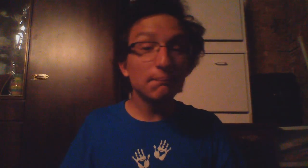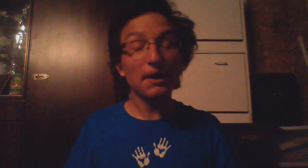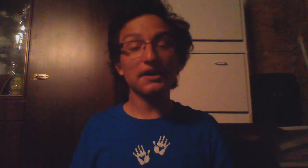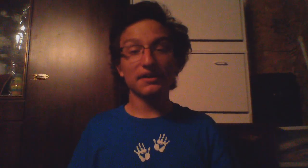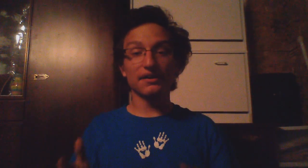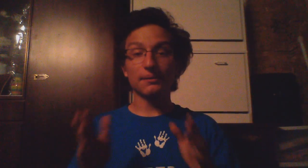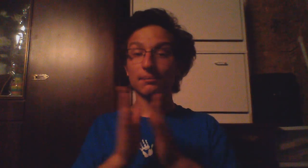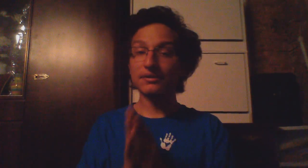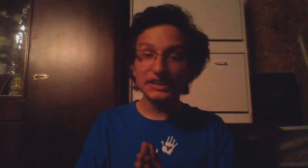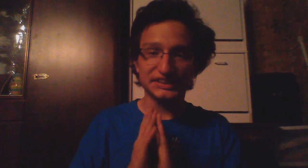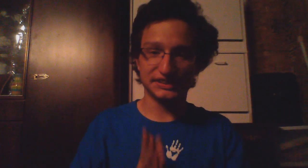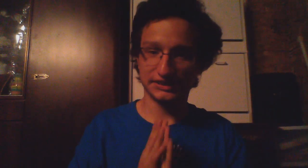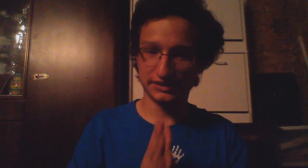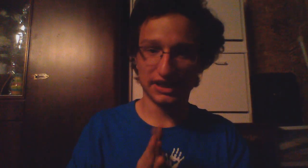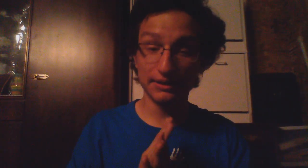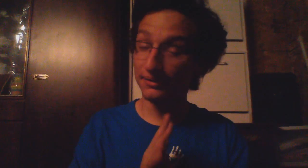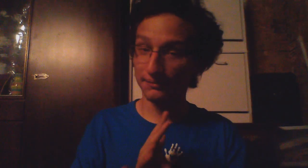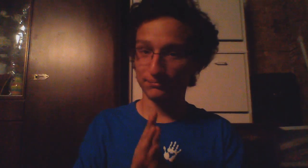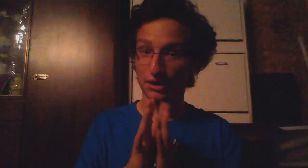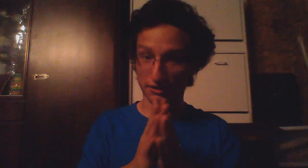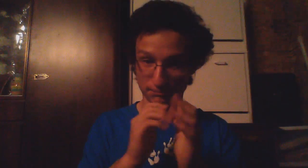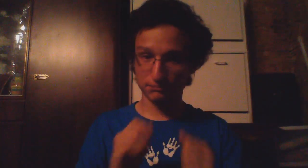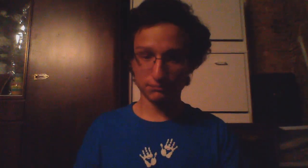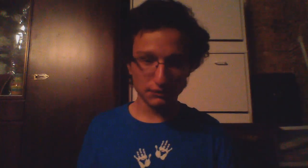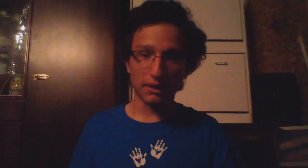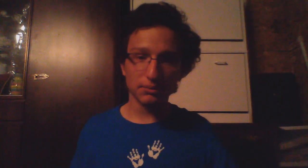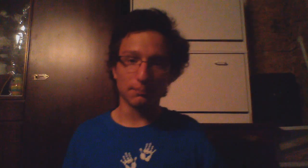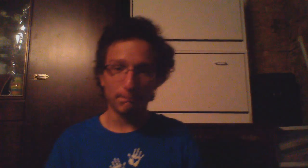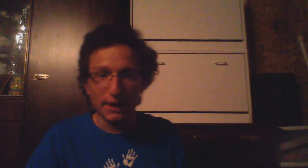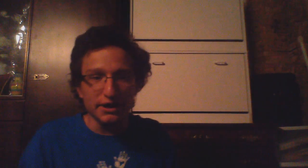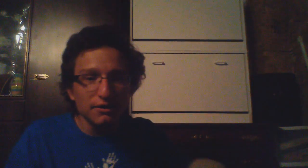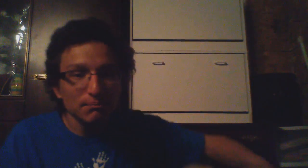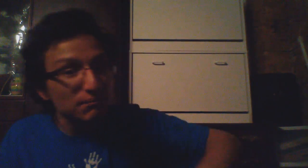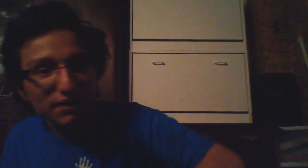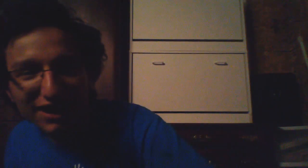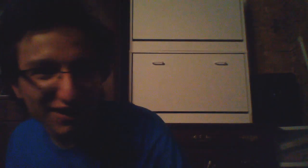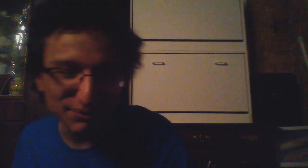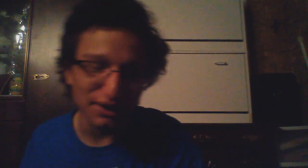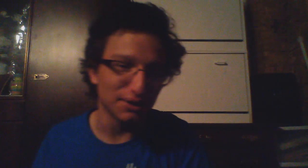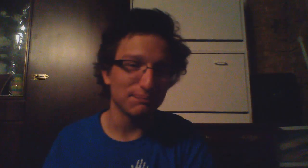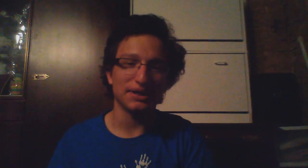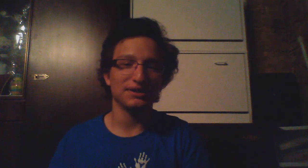but please I'm I'm I'm gonna beg no I'm not gonna beg